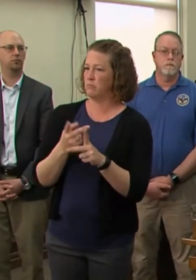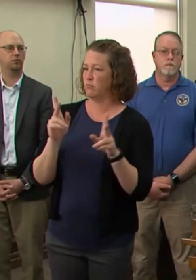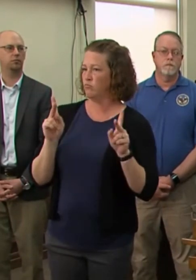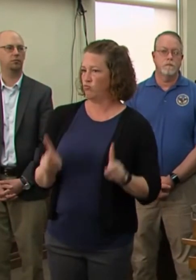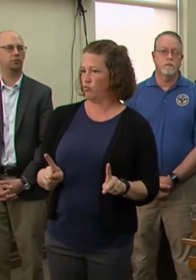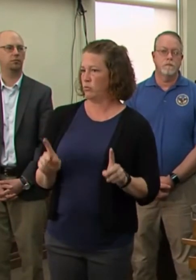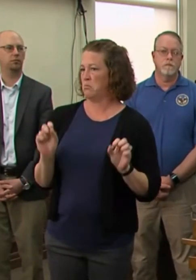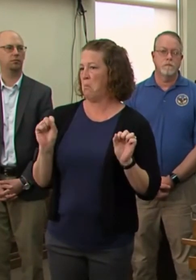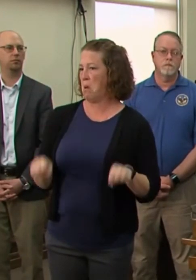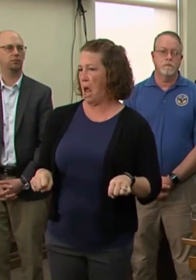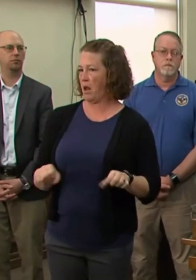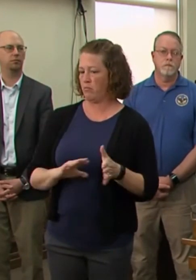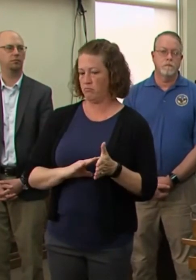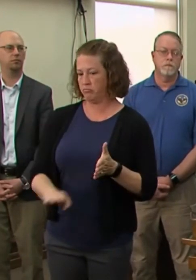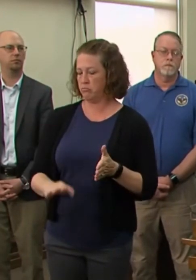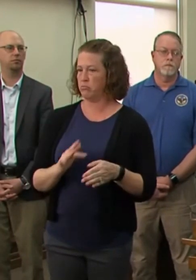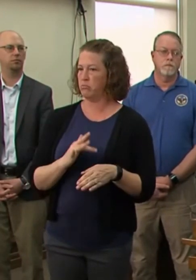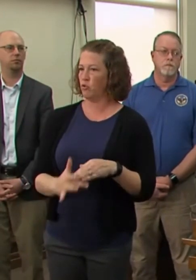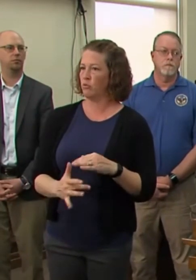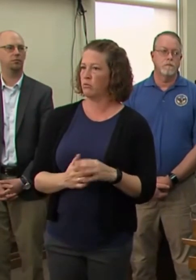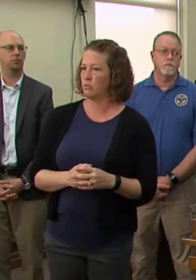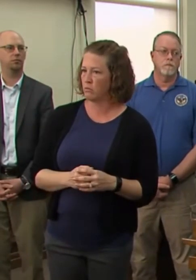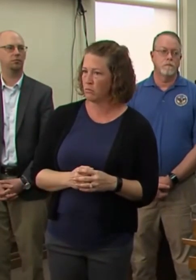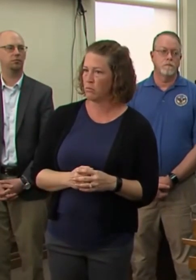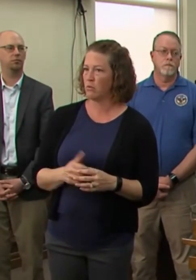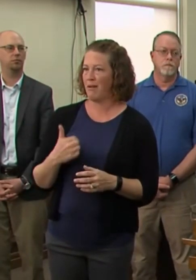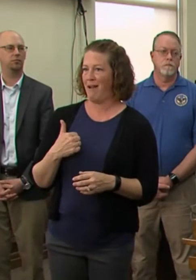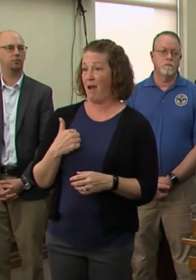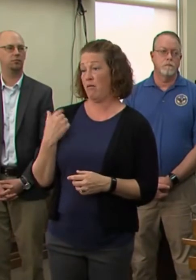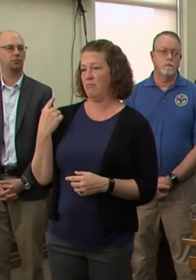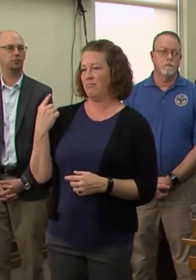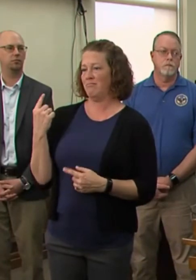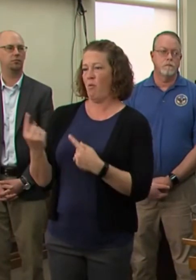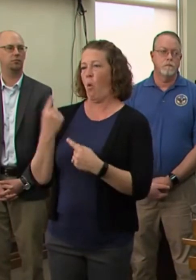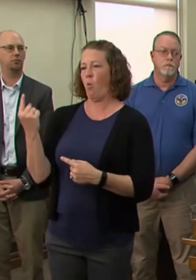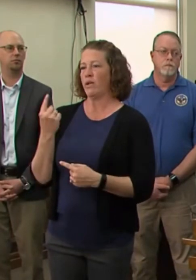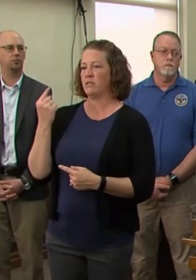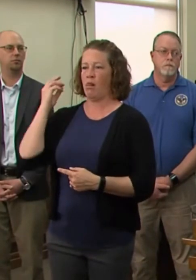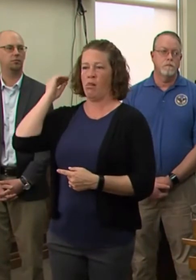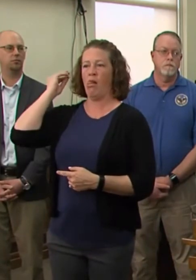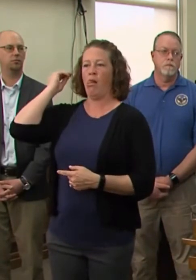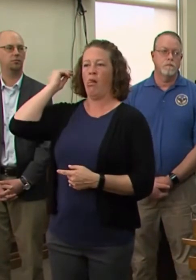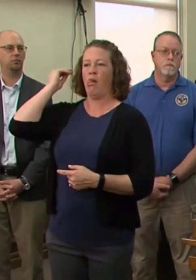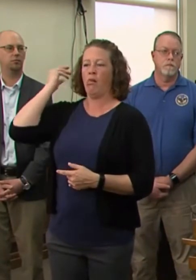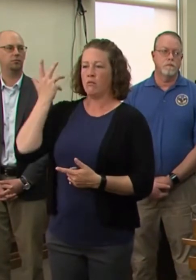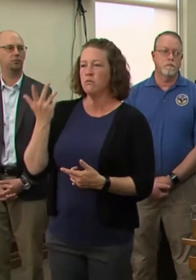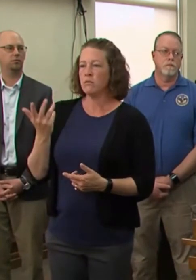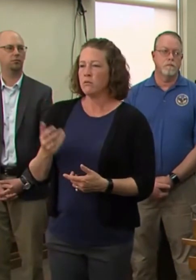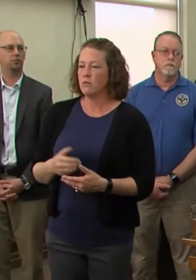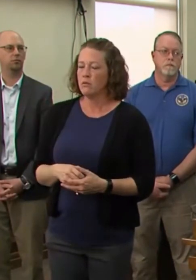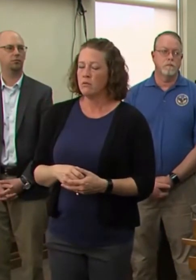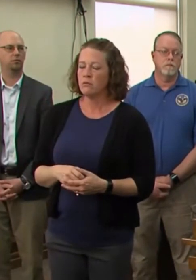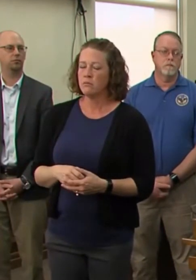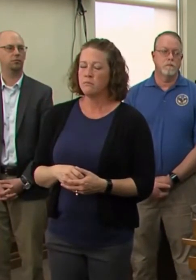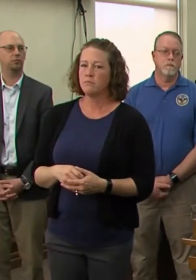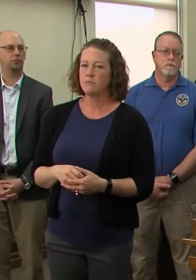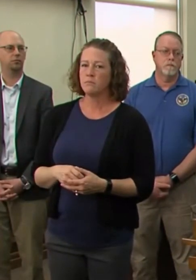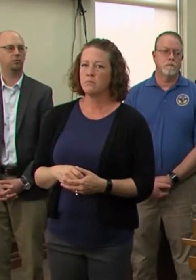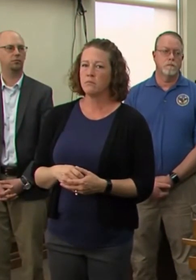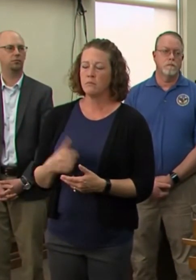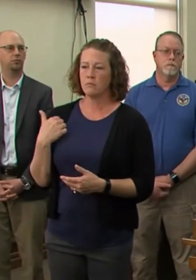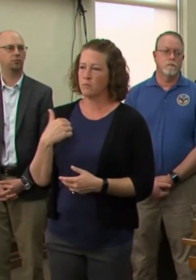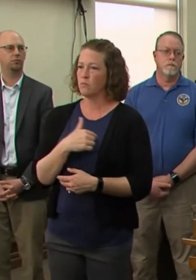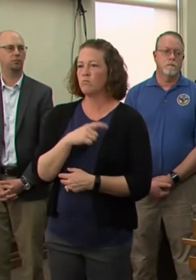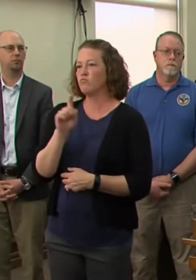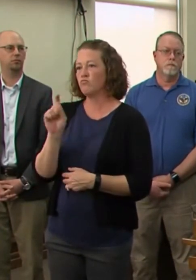Um, you know, that's, that's something that I'm always looking about, um, because our, our, you know, we, we should do